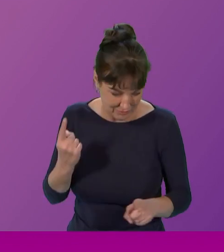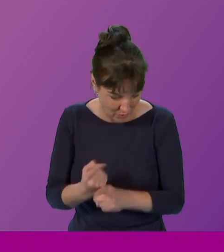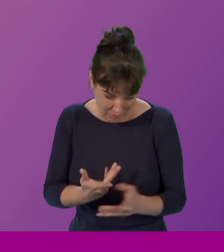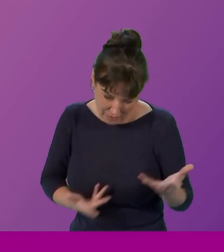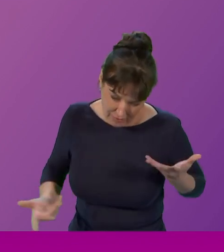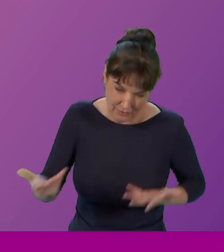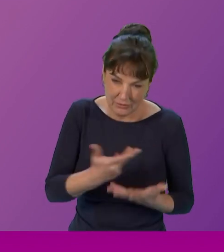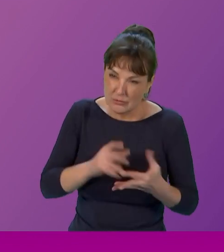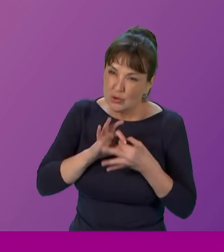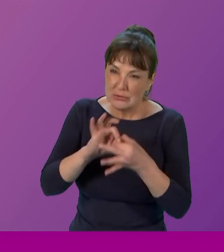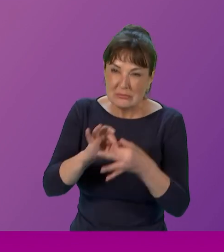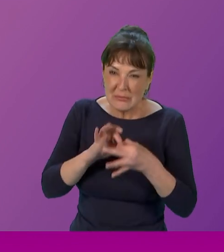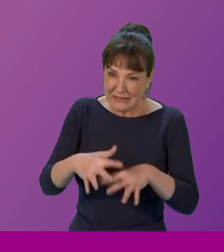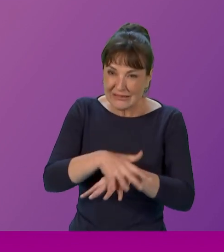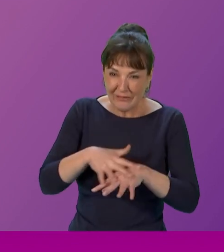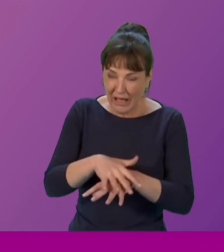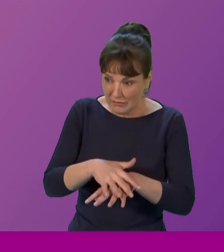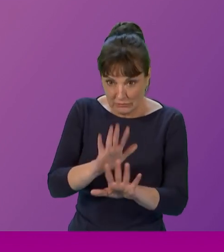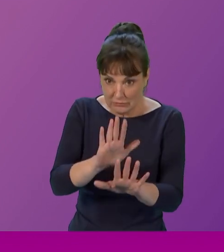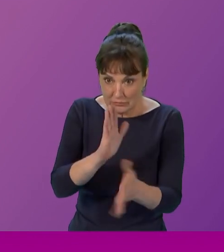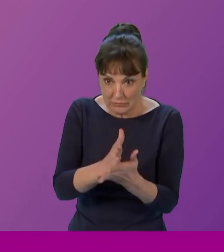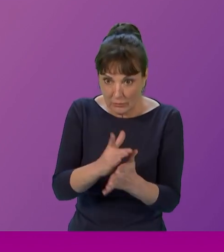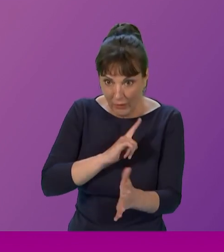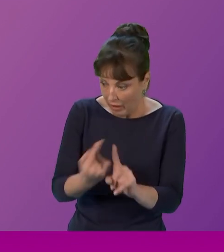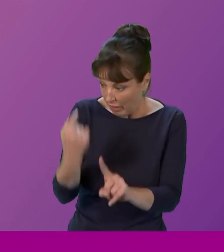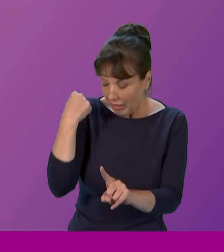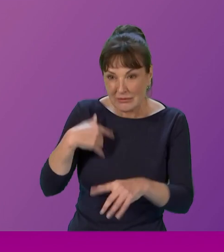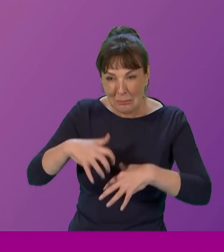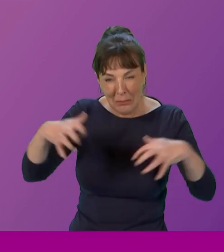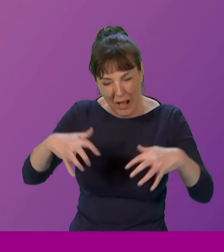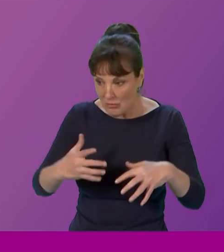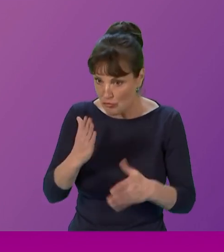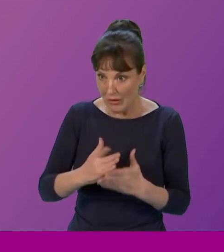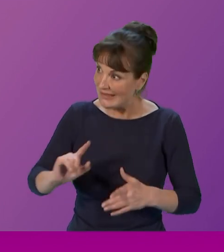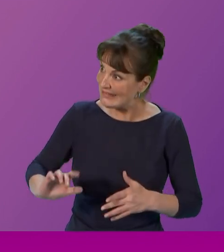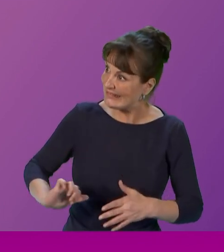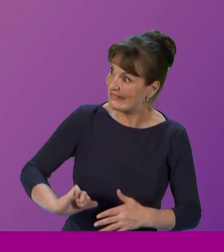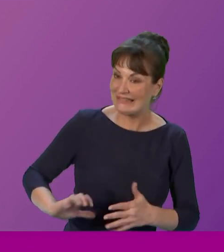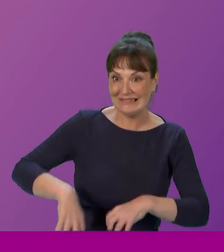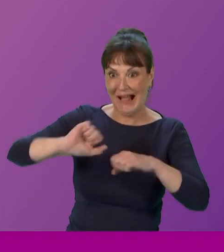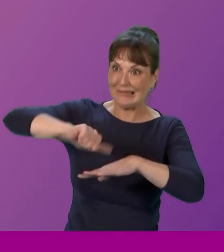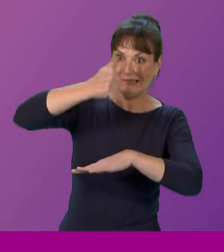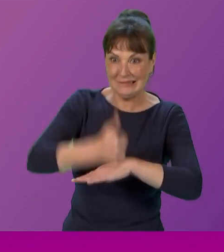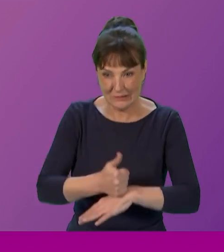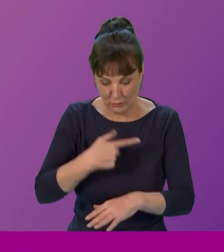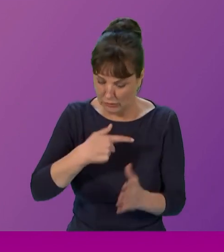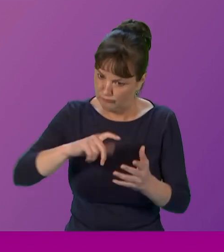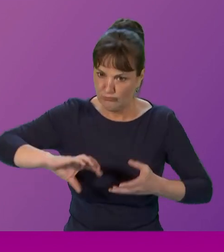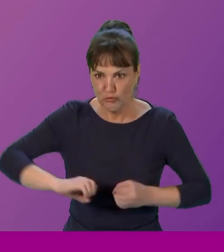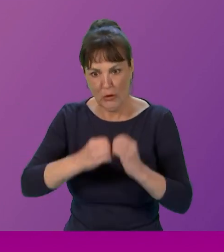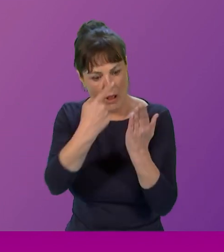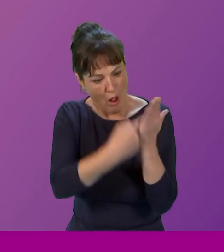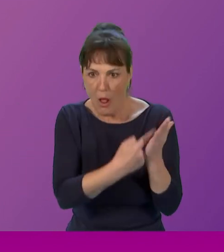early stages was legislate on domestic violence. And we still have a long, long way to go. We also have to shape